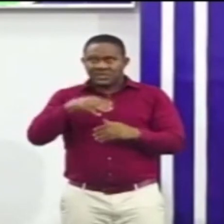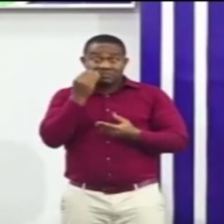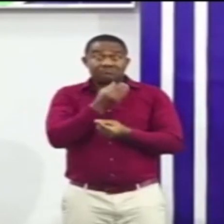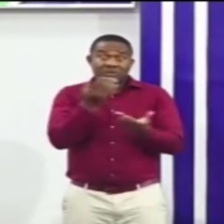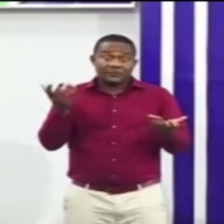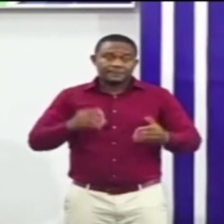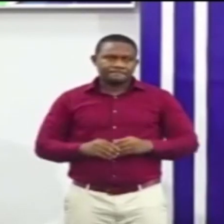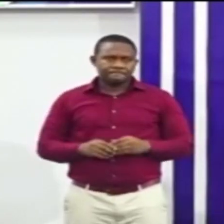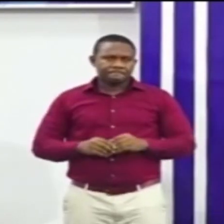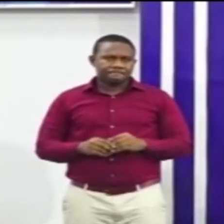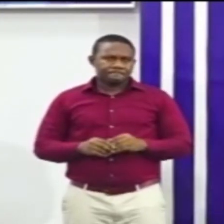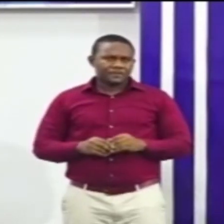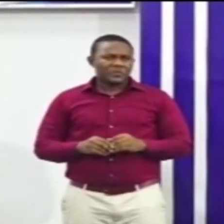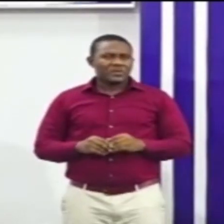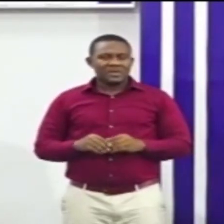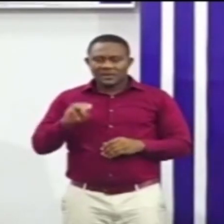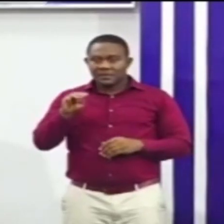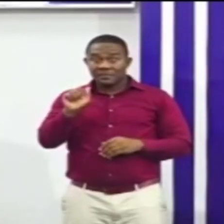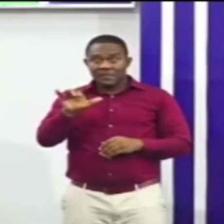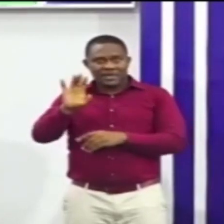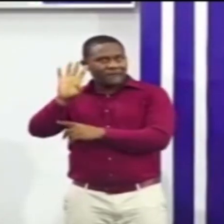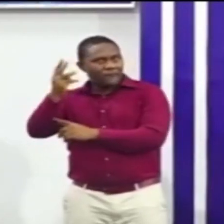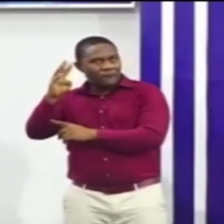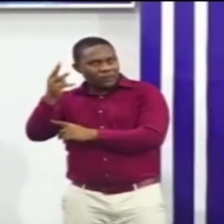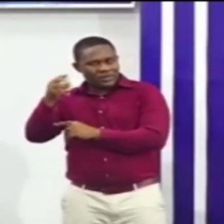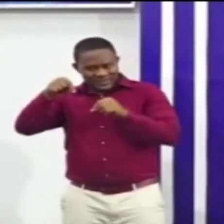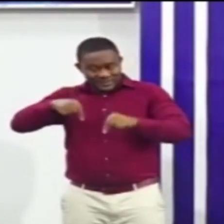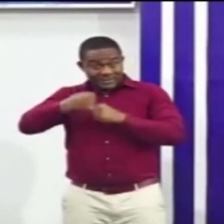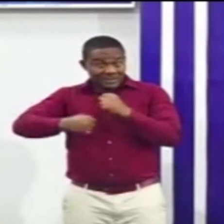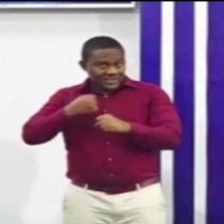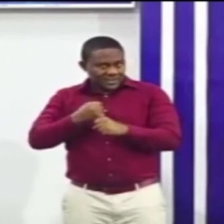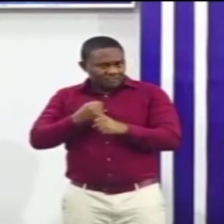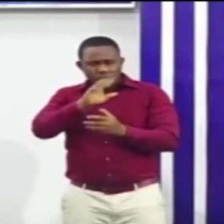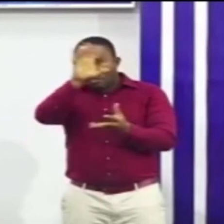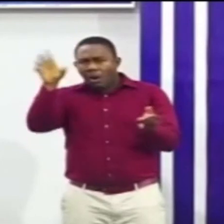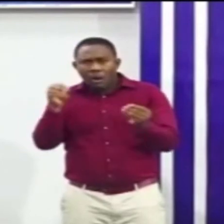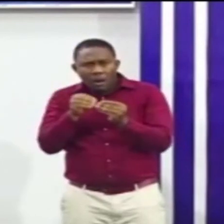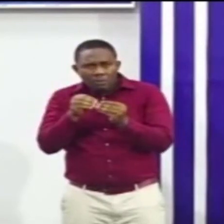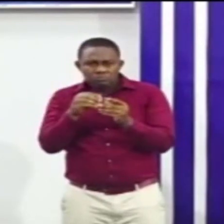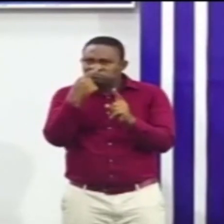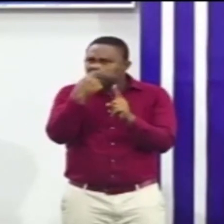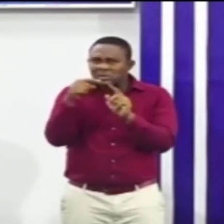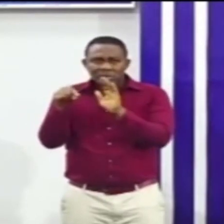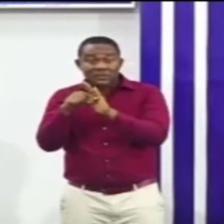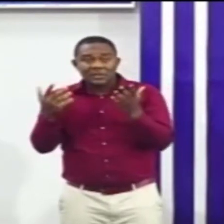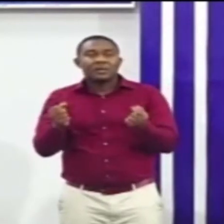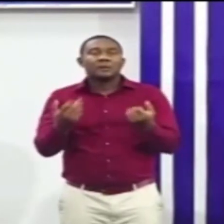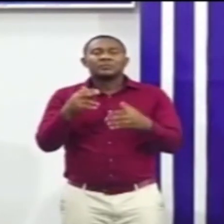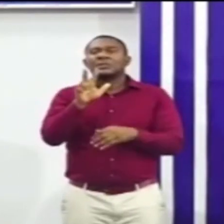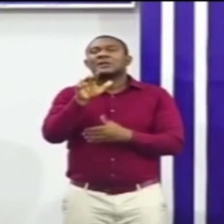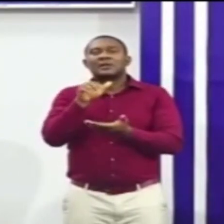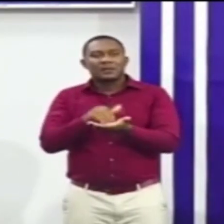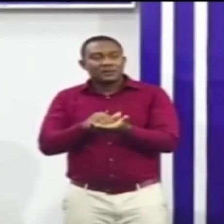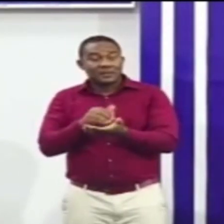After the 4th of May this year, the total case count as you have seen on the website is 3,091